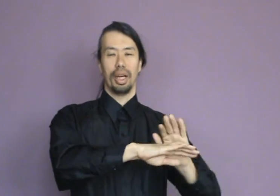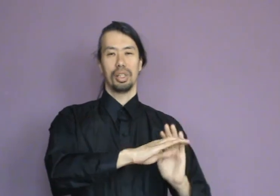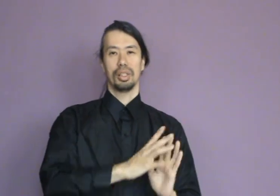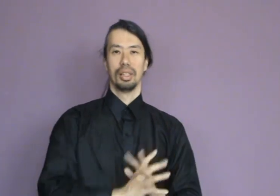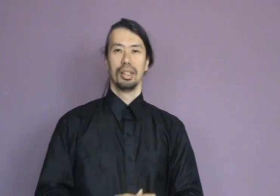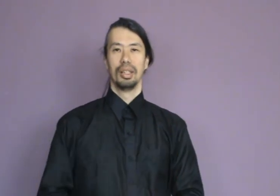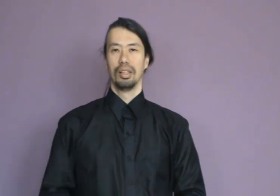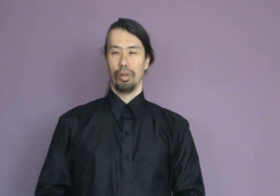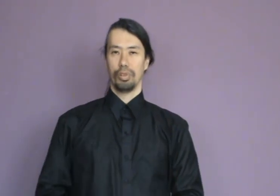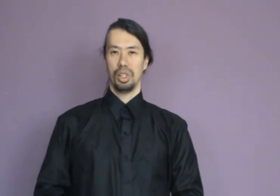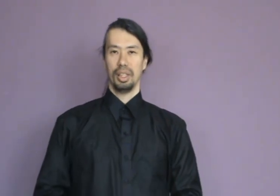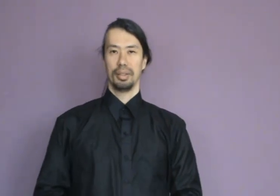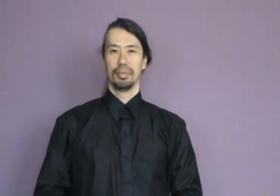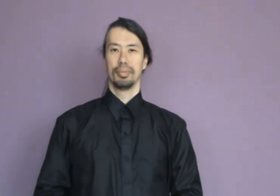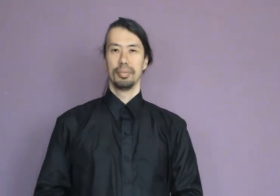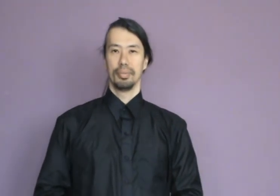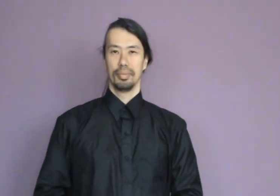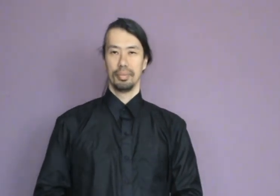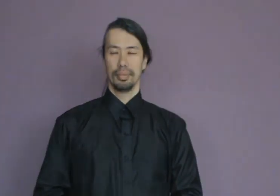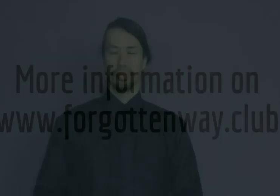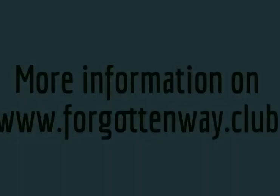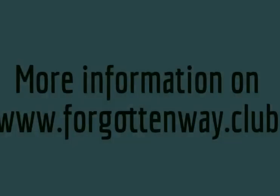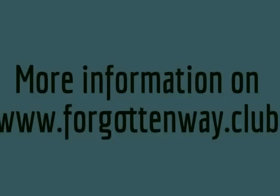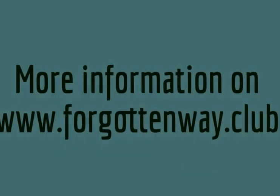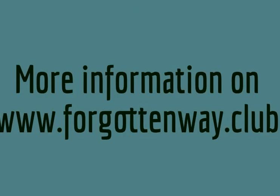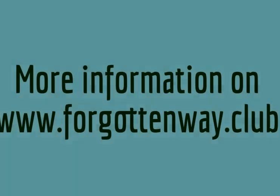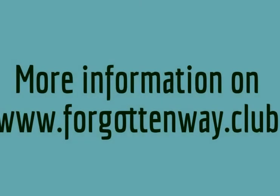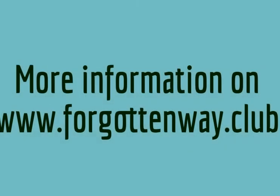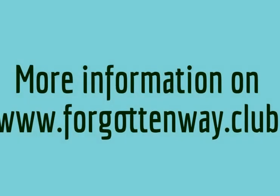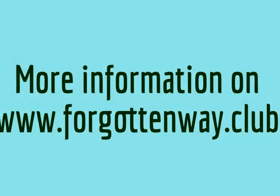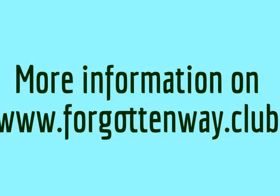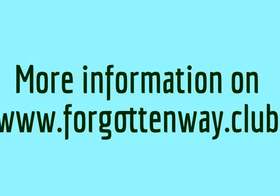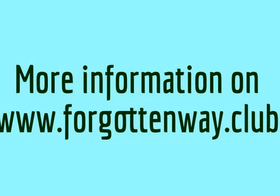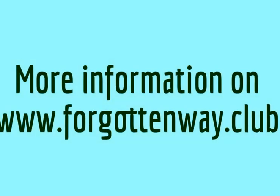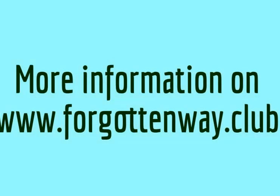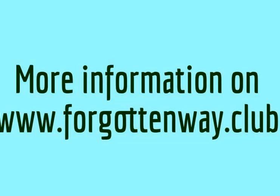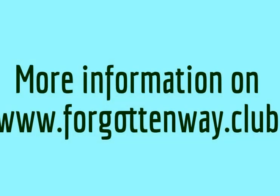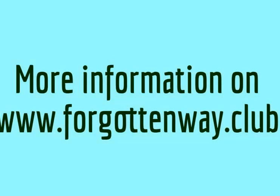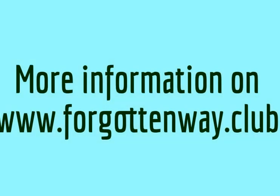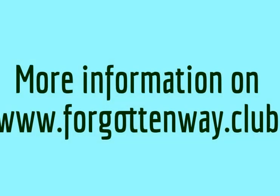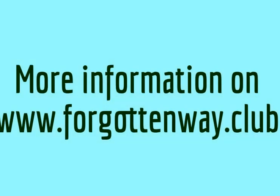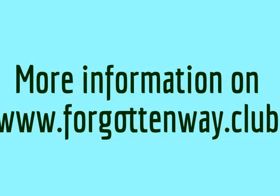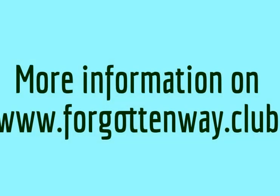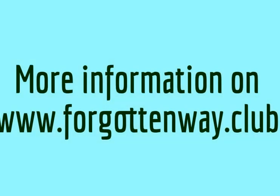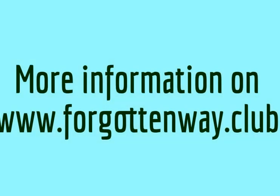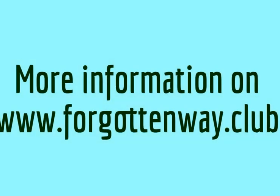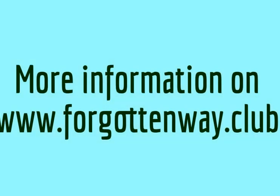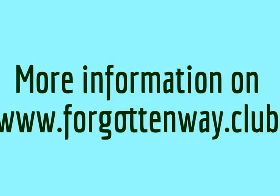of the Qi. how, the two of the it's to we better